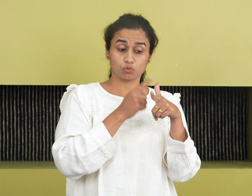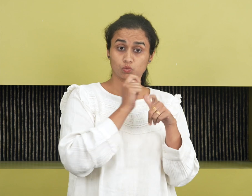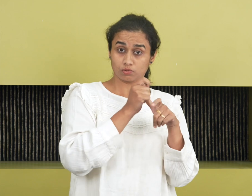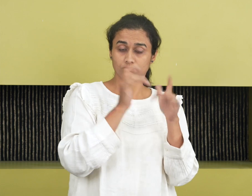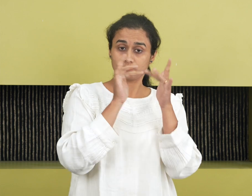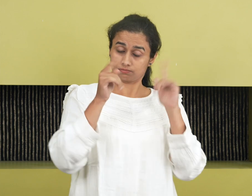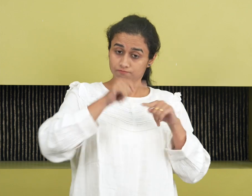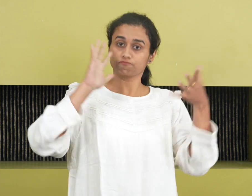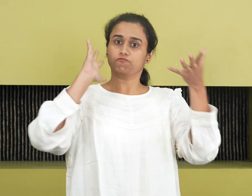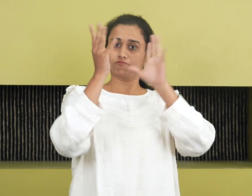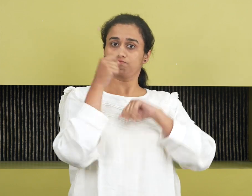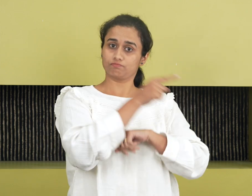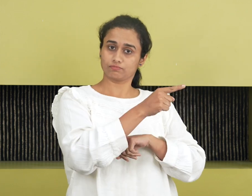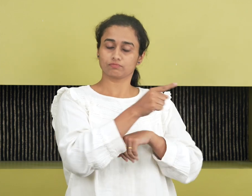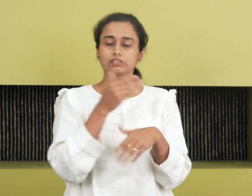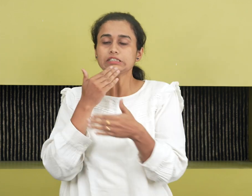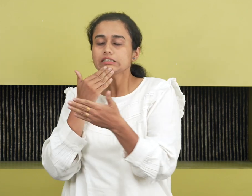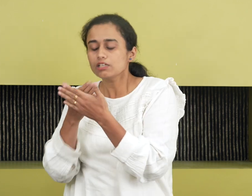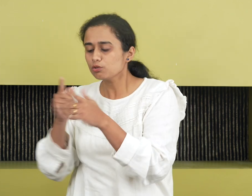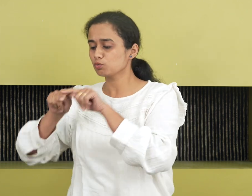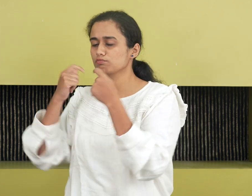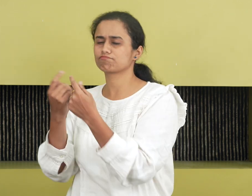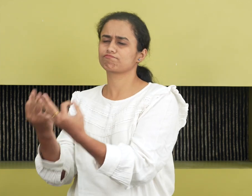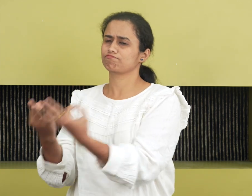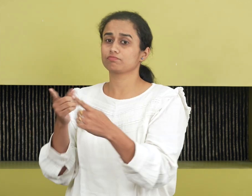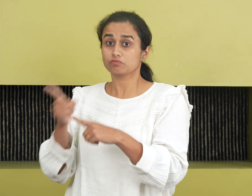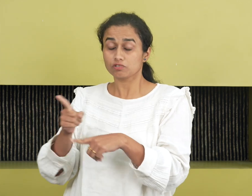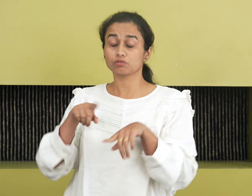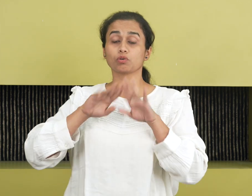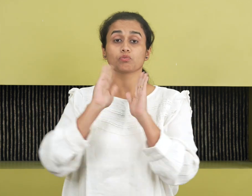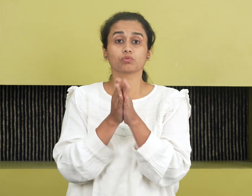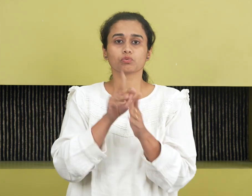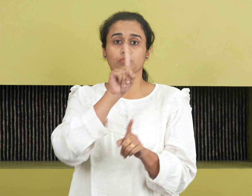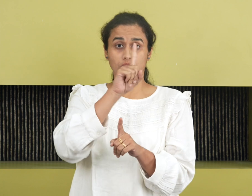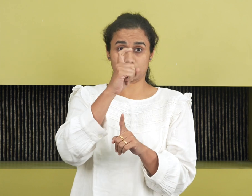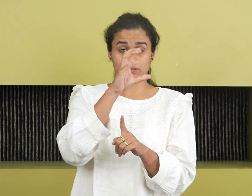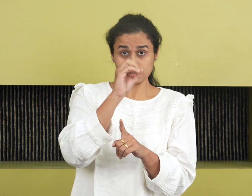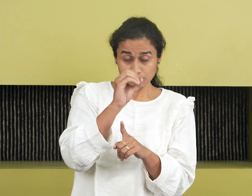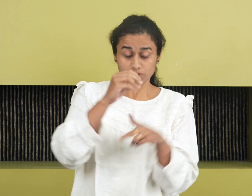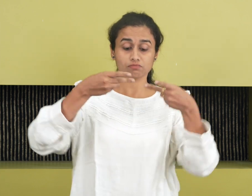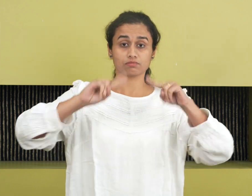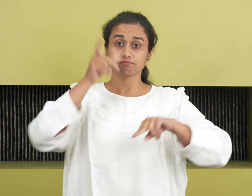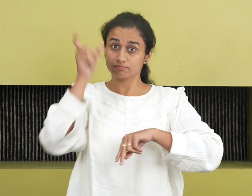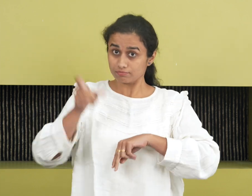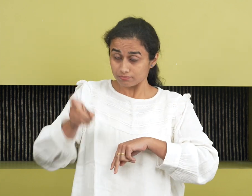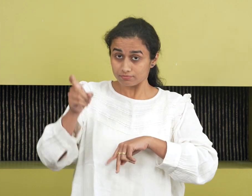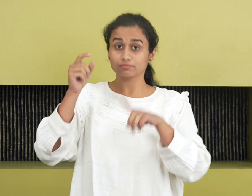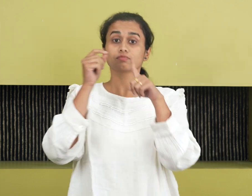Thanks to a fantastic team of 170 translators, Pari publishes in